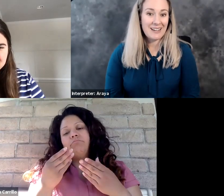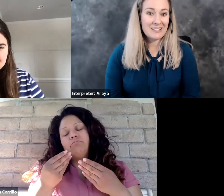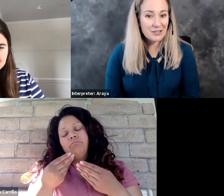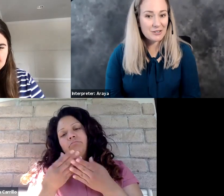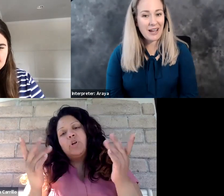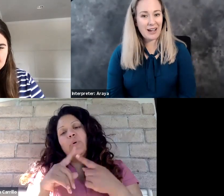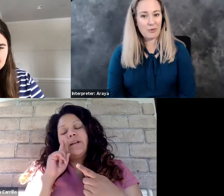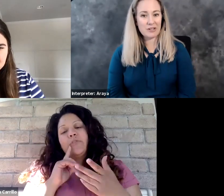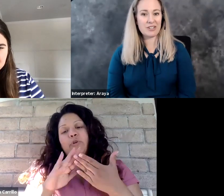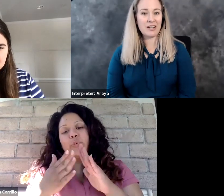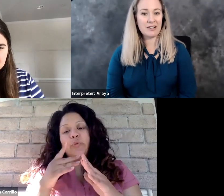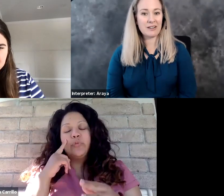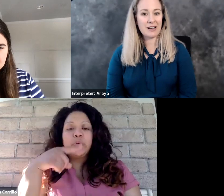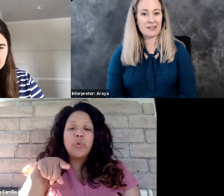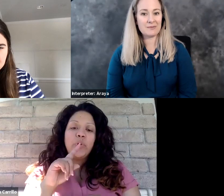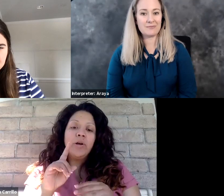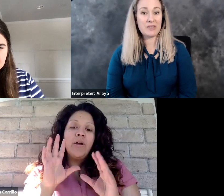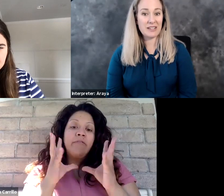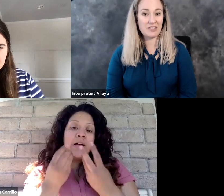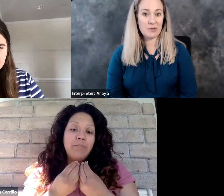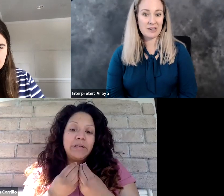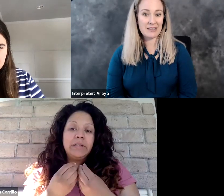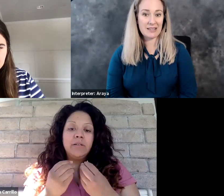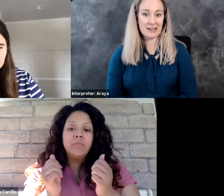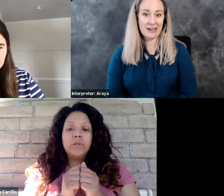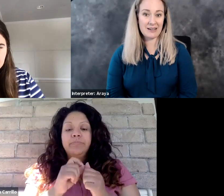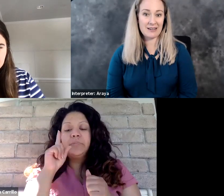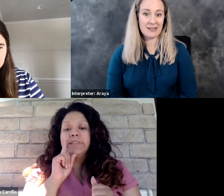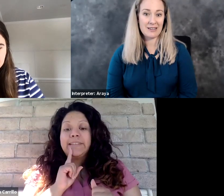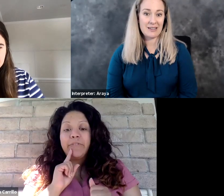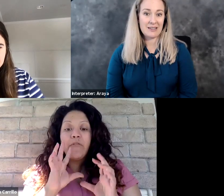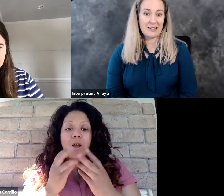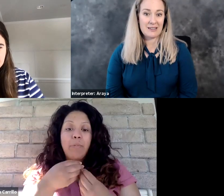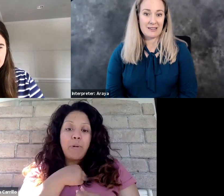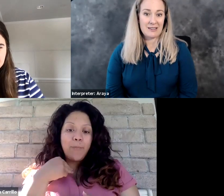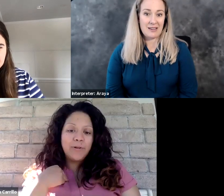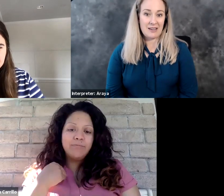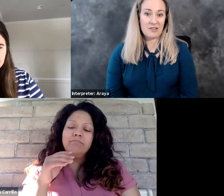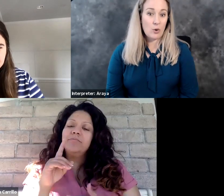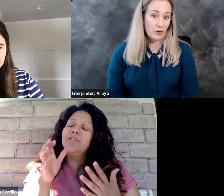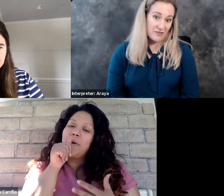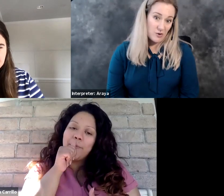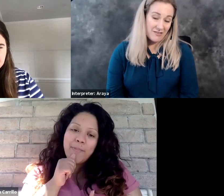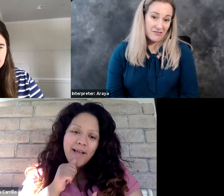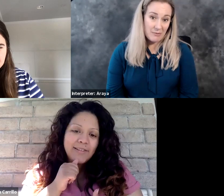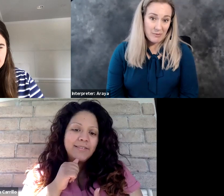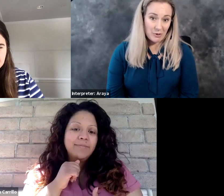I do. Yeah. I want to share, um, with the deaf community that, uh, if you, or if you have a family member